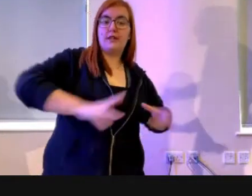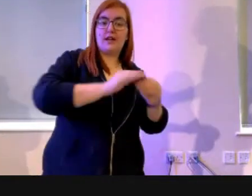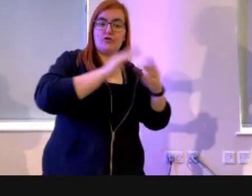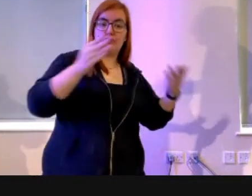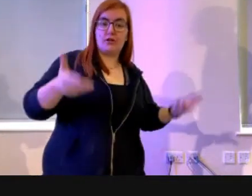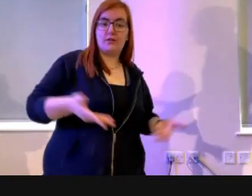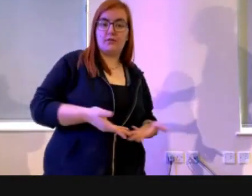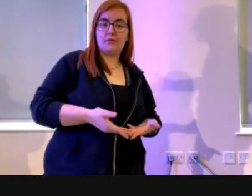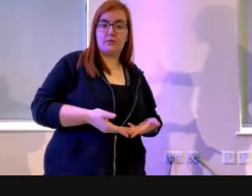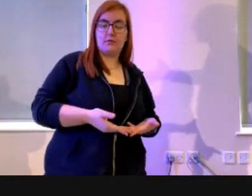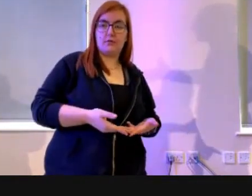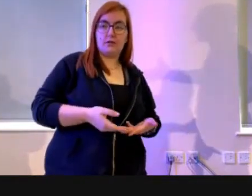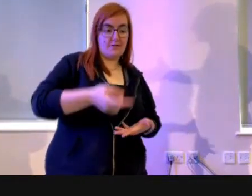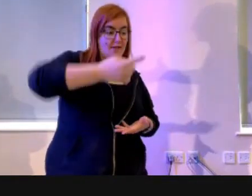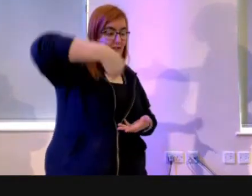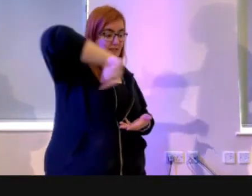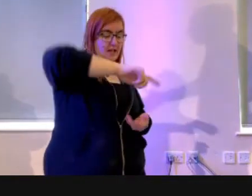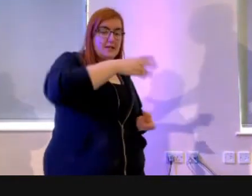make it something good.